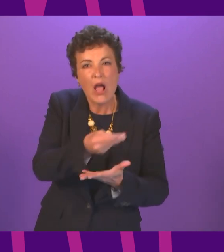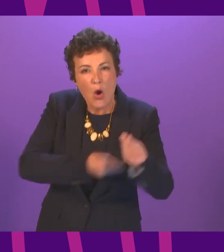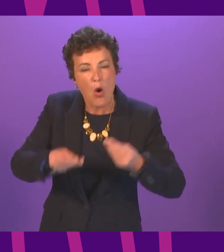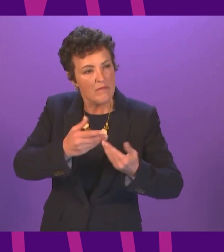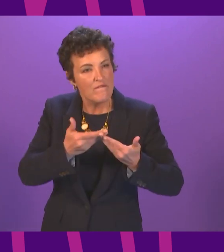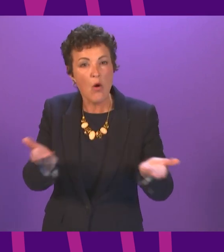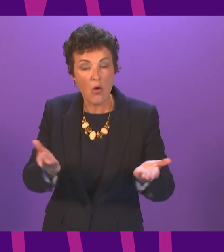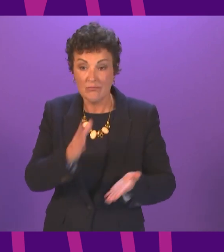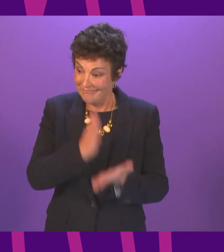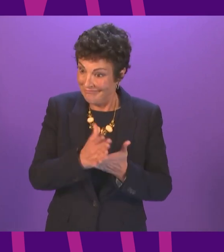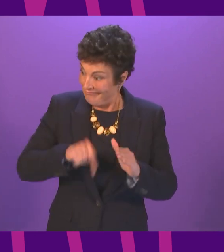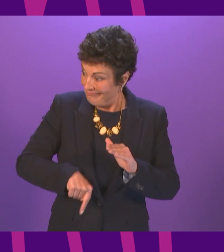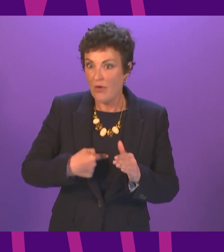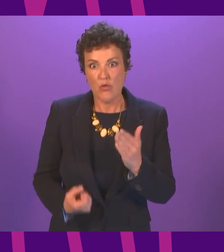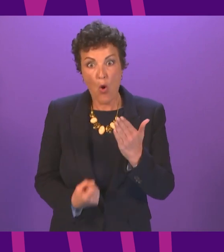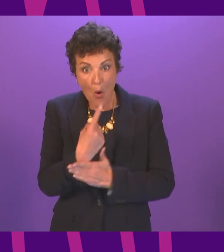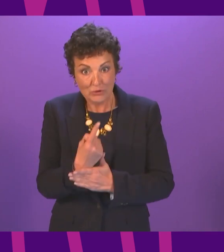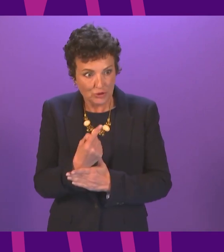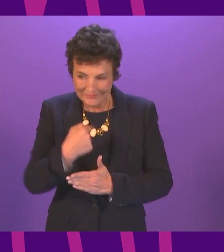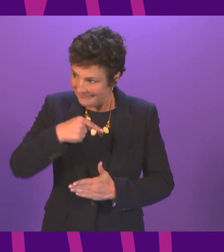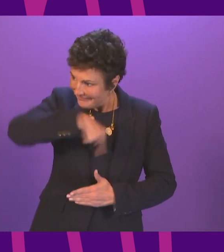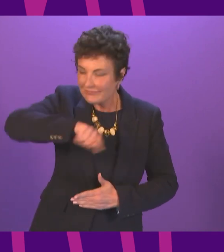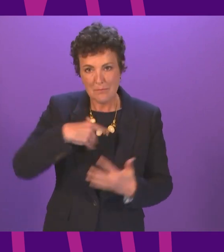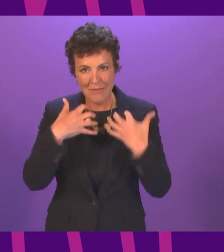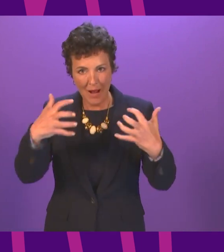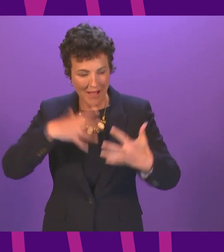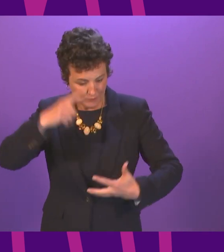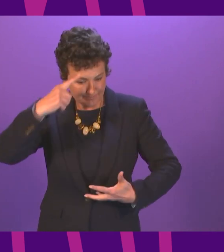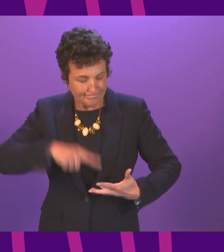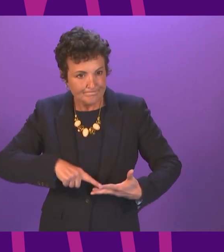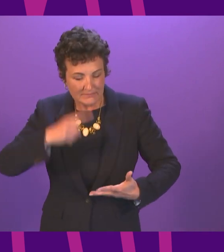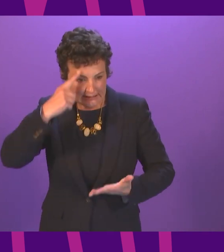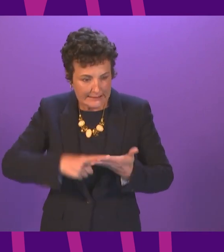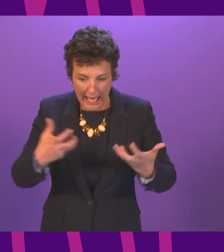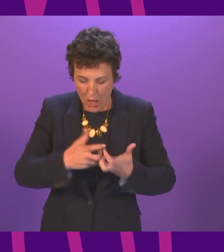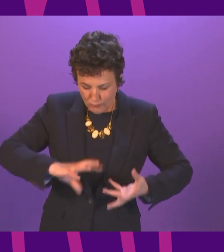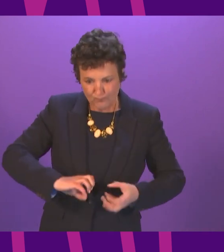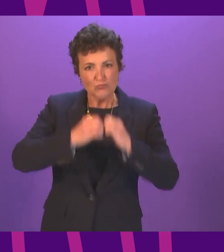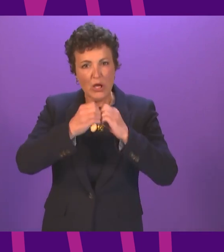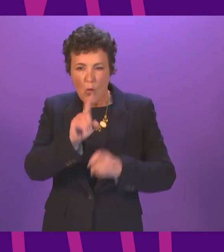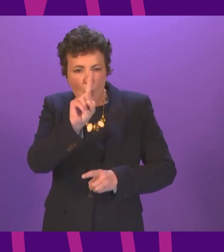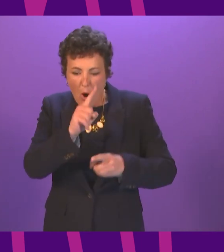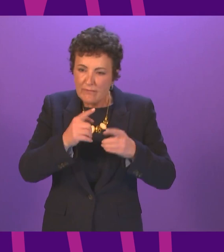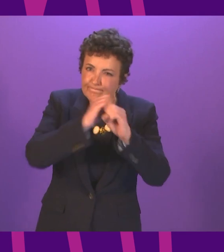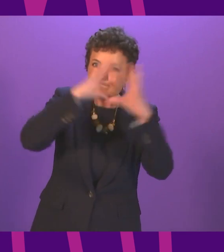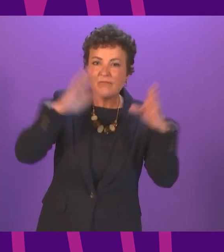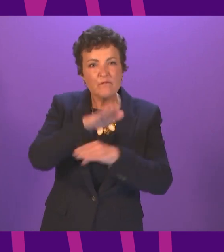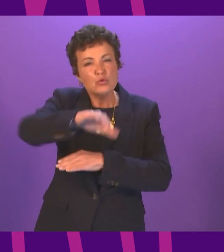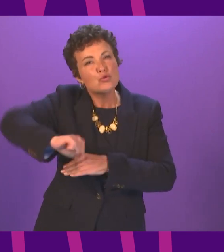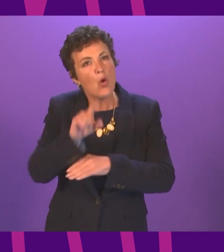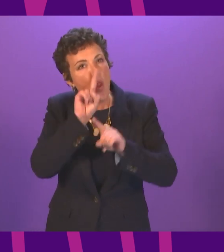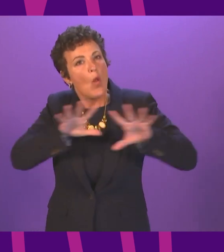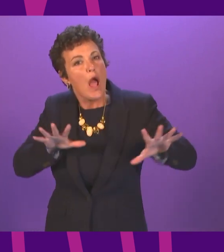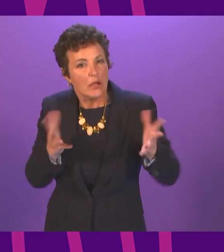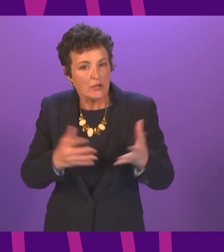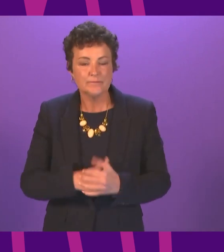opportunity and the necessity for Parliament to shape our recovery from the pandemic. I look forward to setting out the Scottish Government's